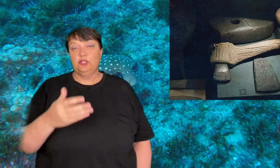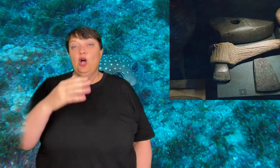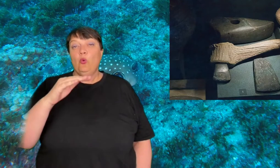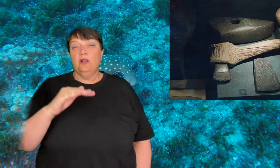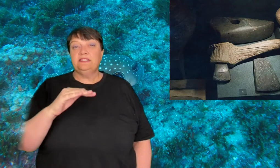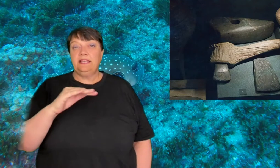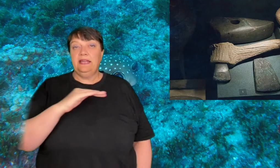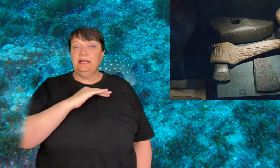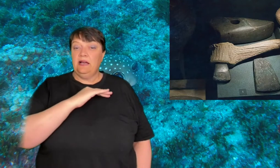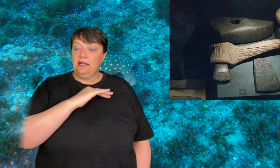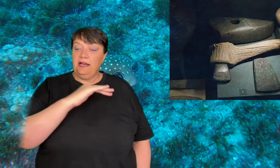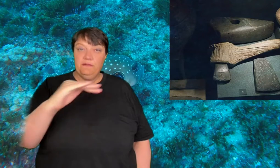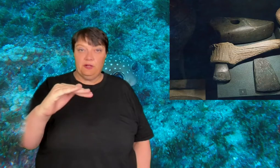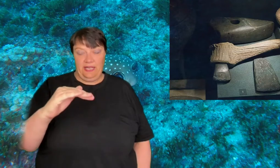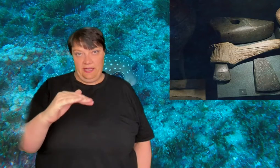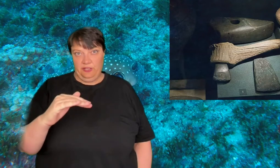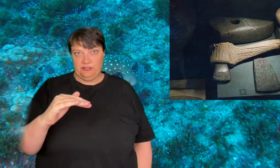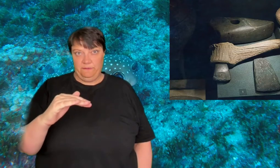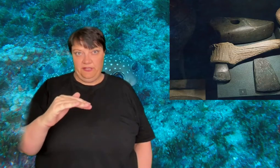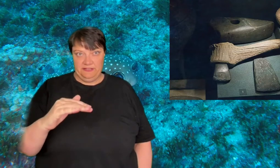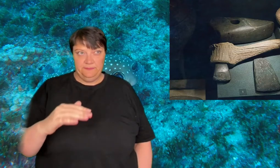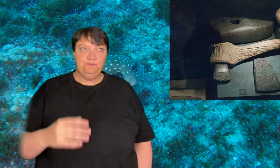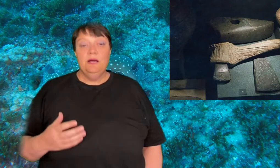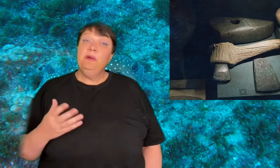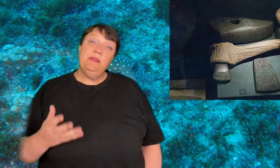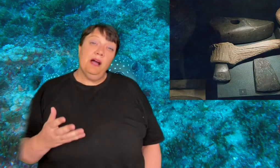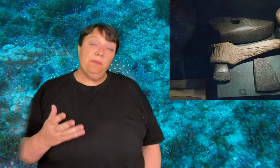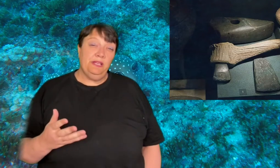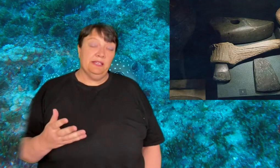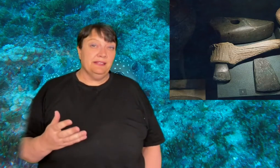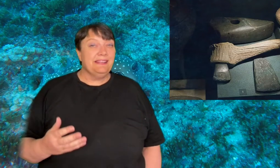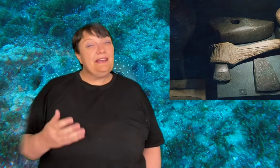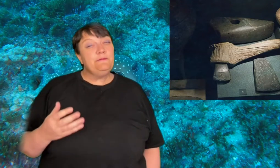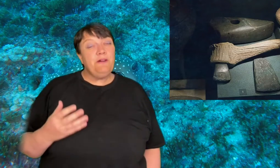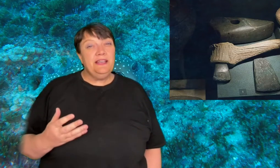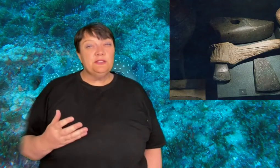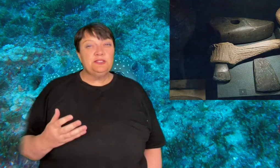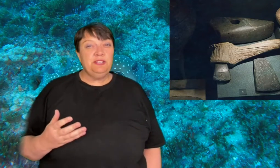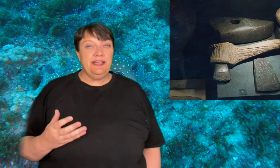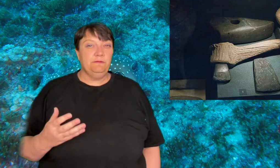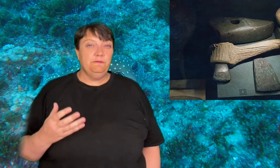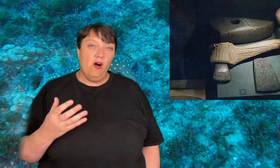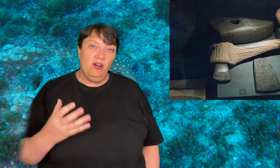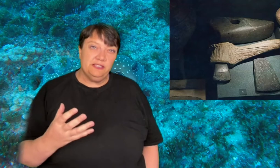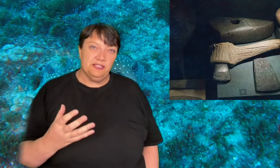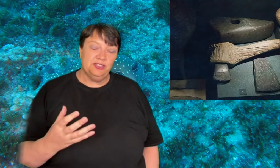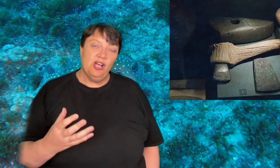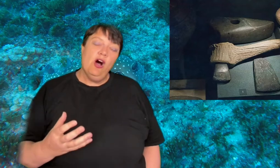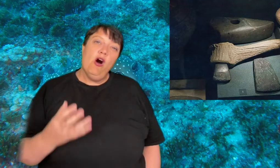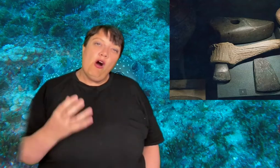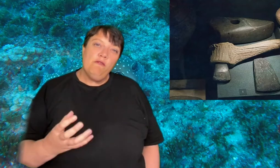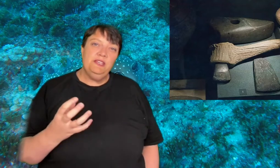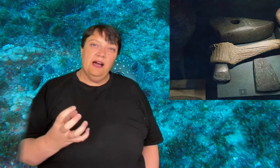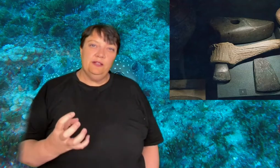levels once again covering areas of flint. But in my opinion that fails to take advantage